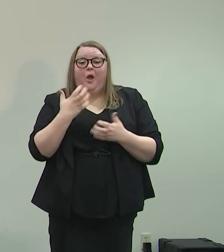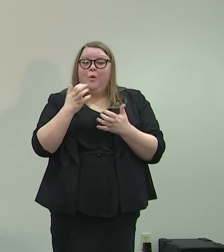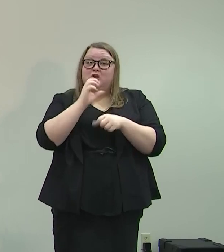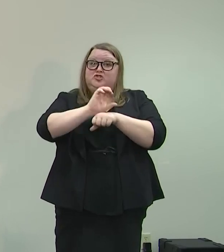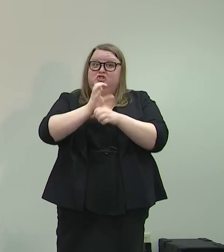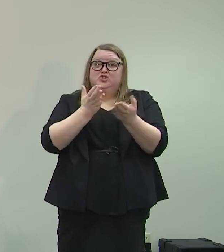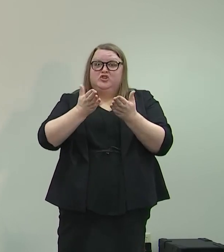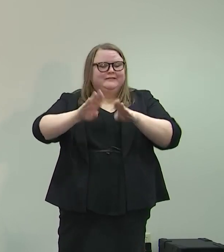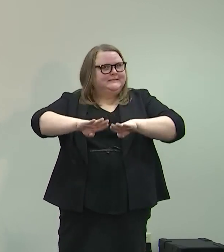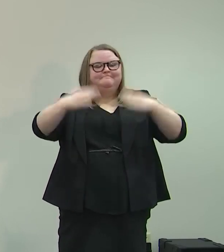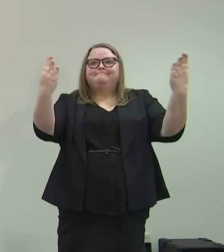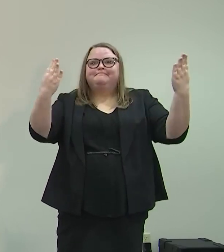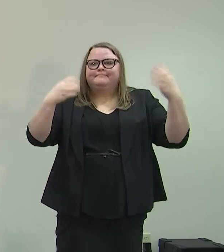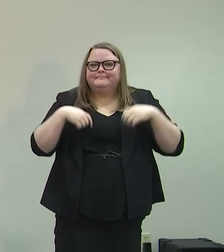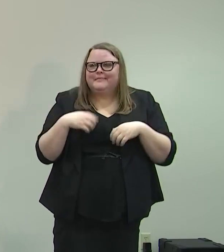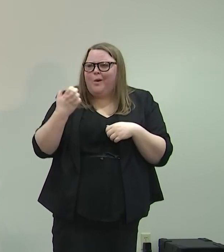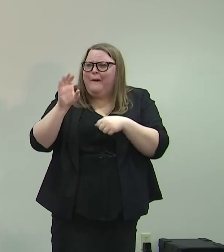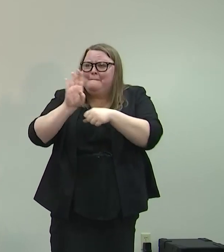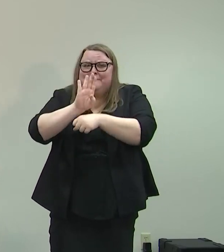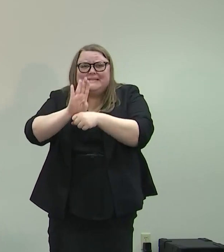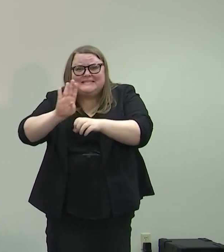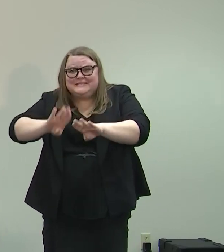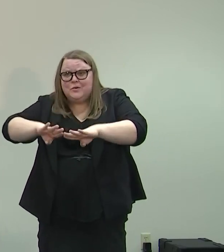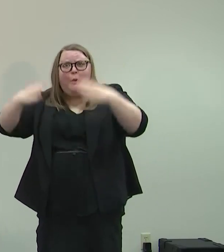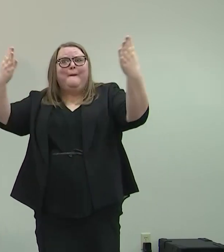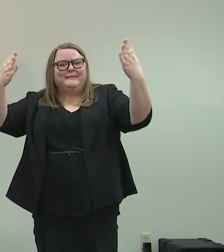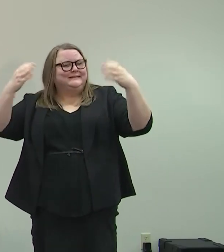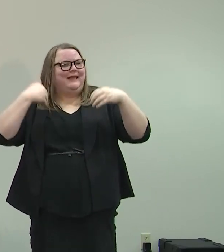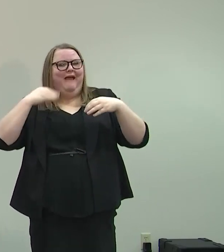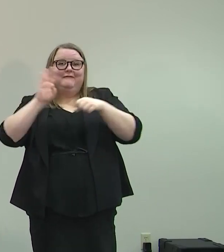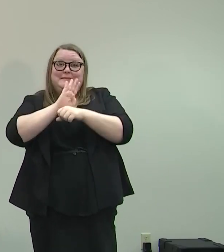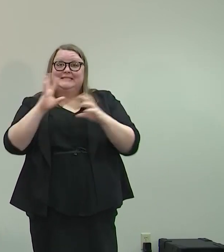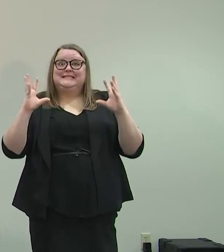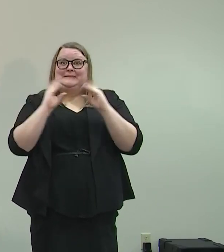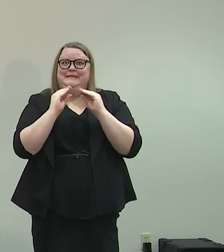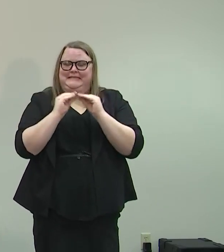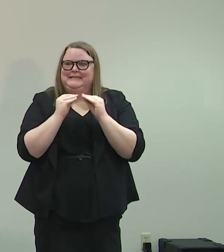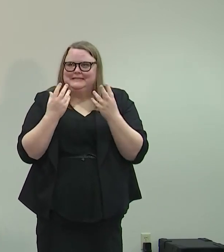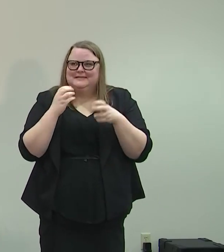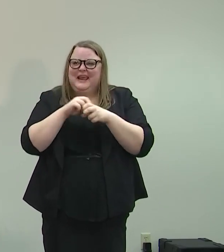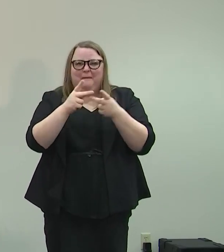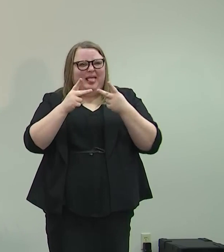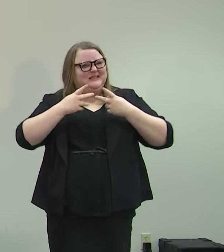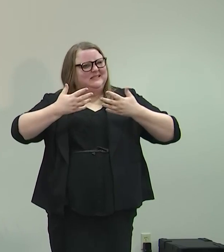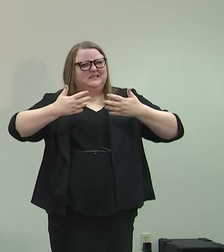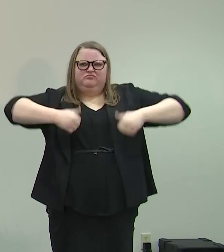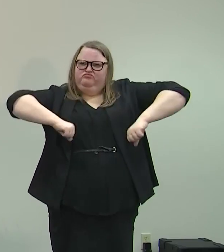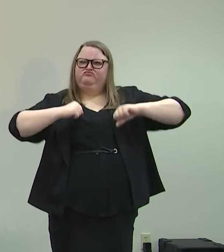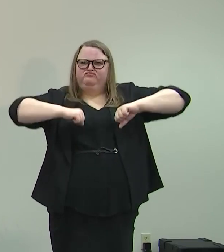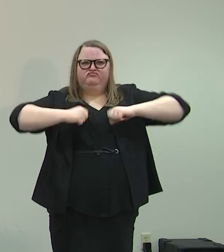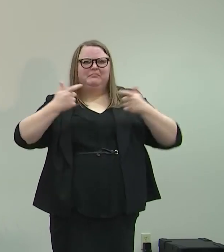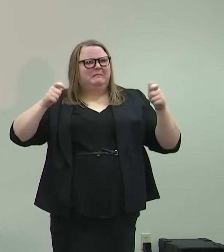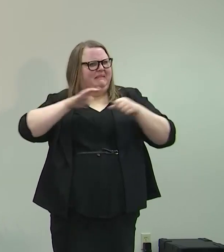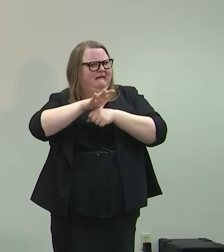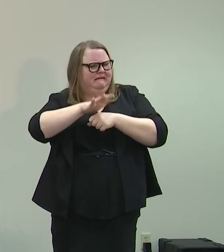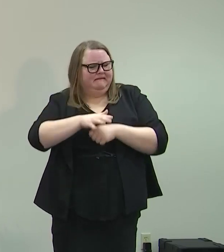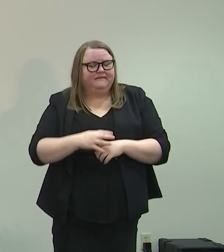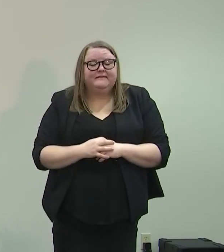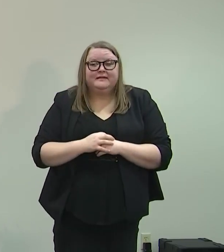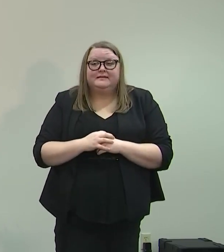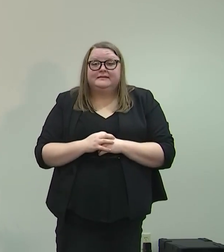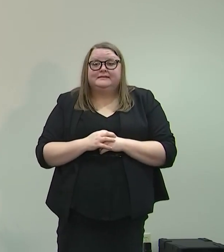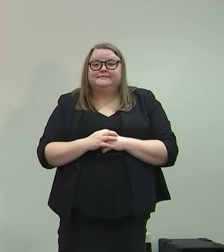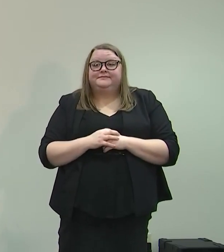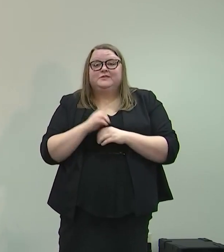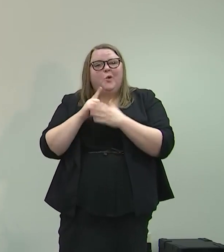limit. I want businesses to be able to have business meetings there in spaces that are large enough to keep people's space. That's what